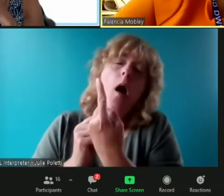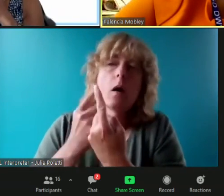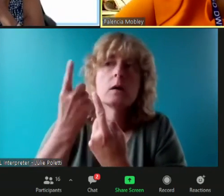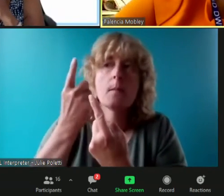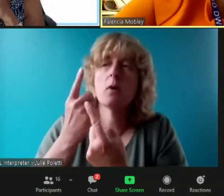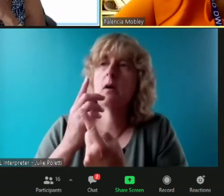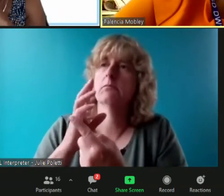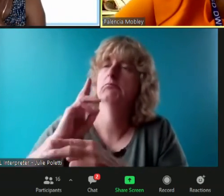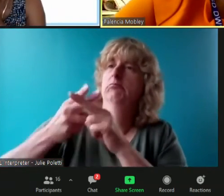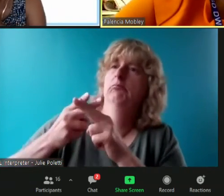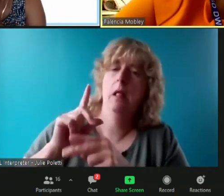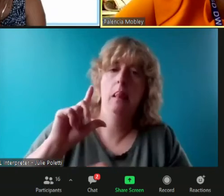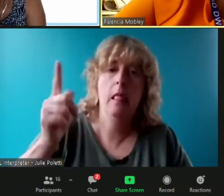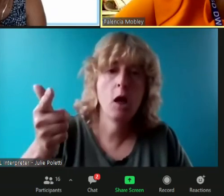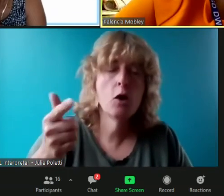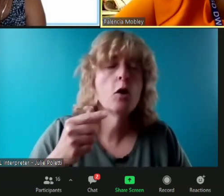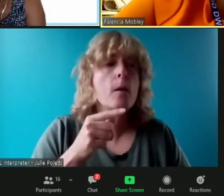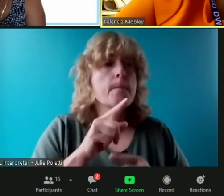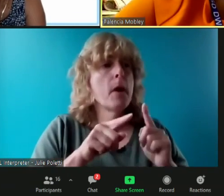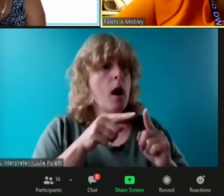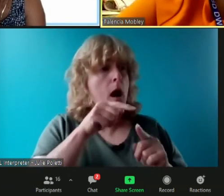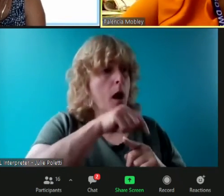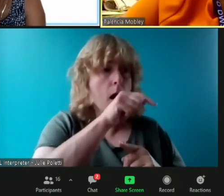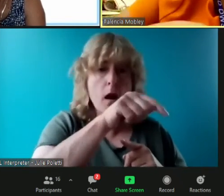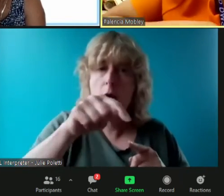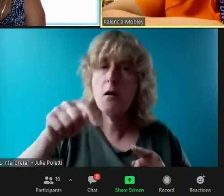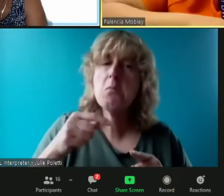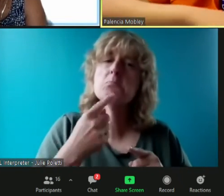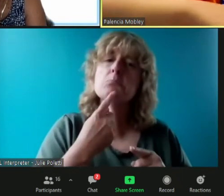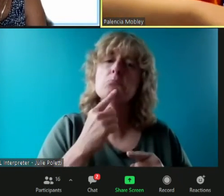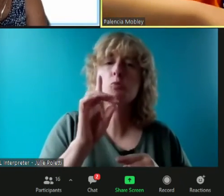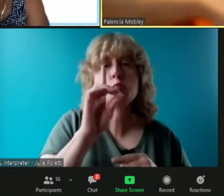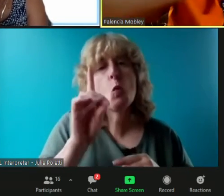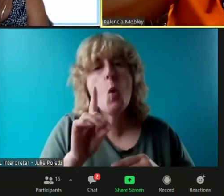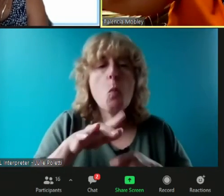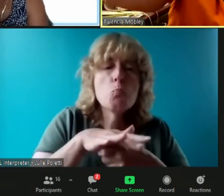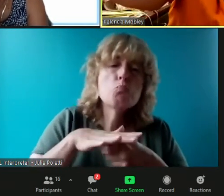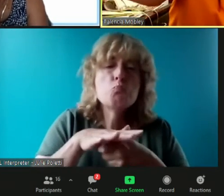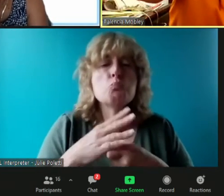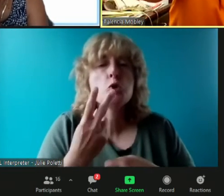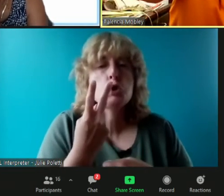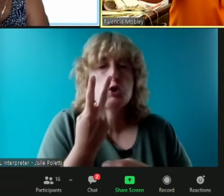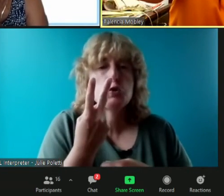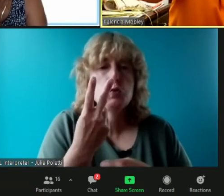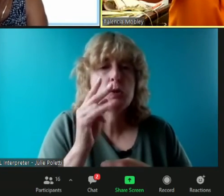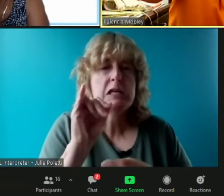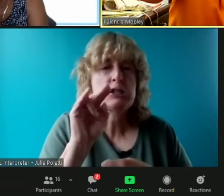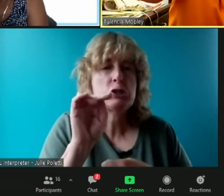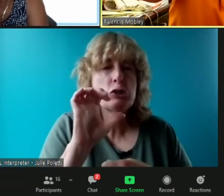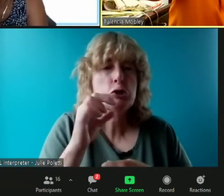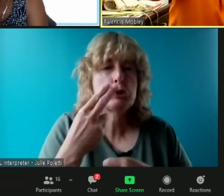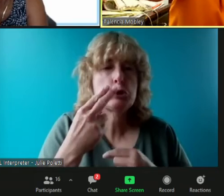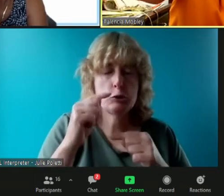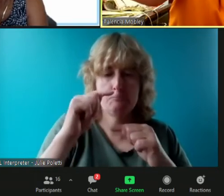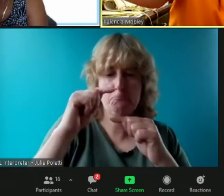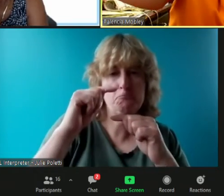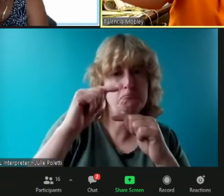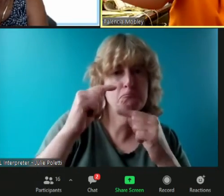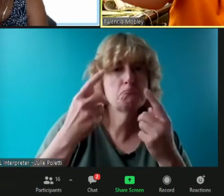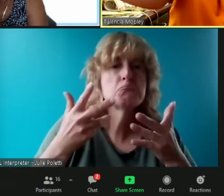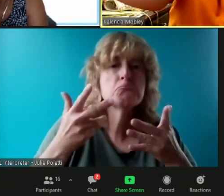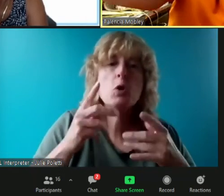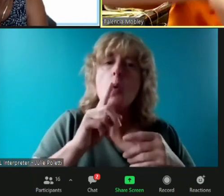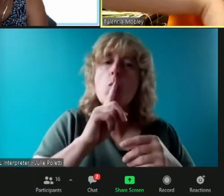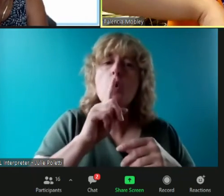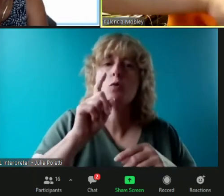use said that the detroit area maybe was going to get two inches right this event was supposed to go above us and really kind of be more